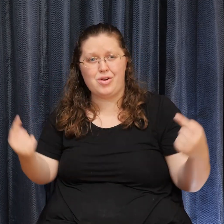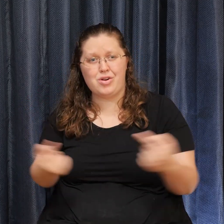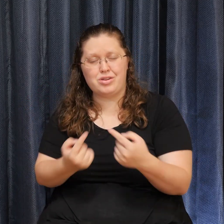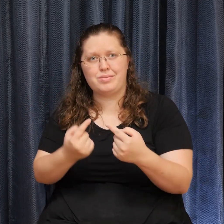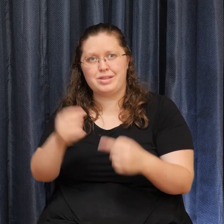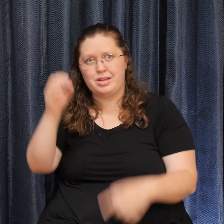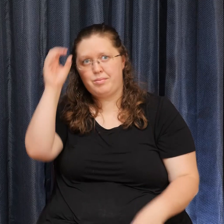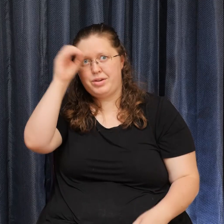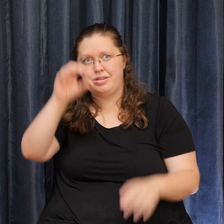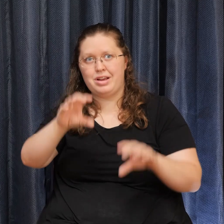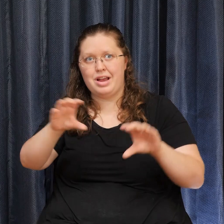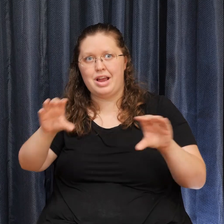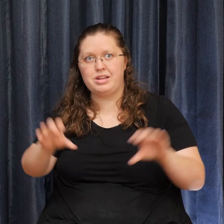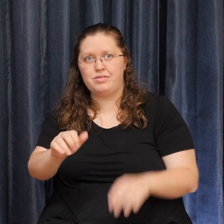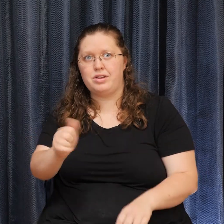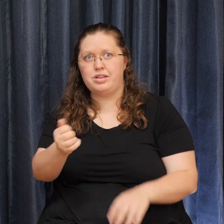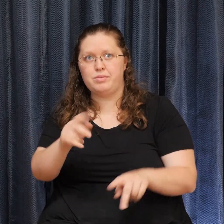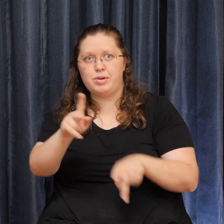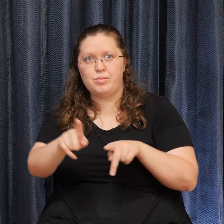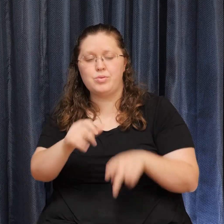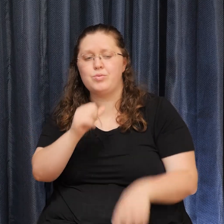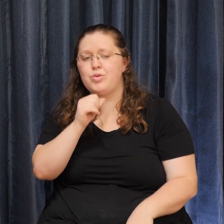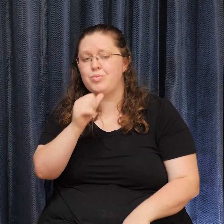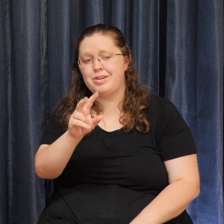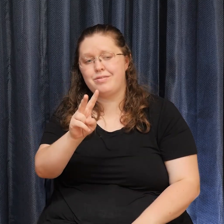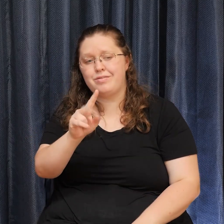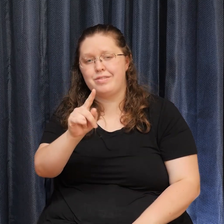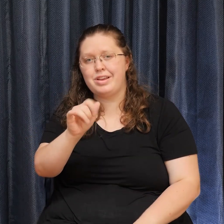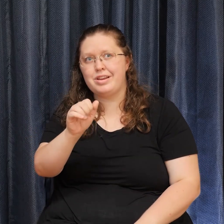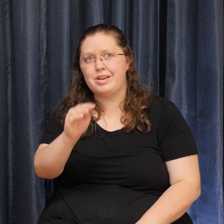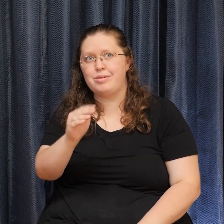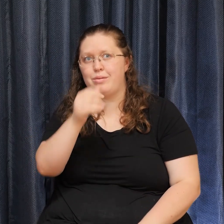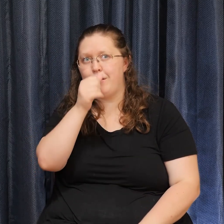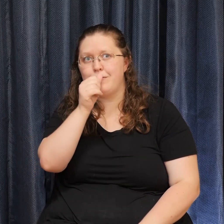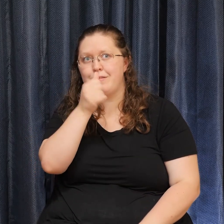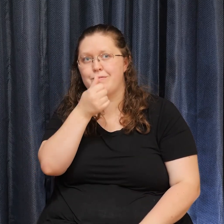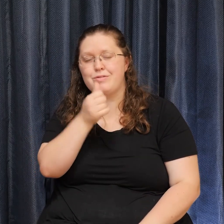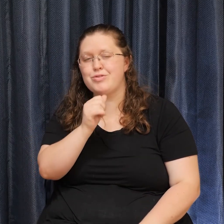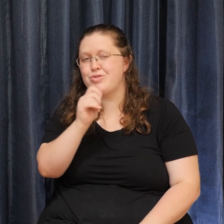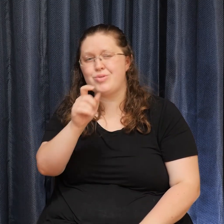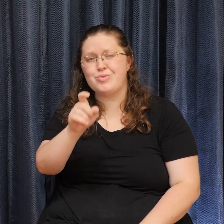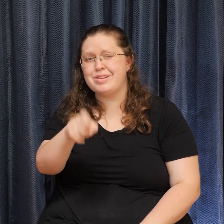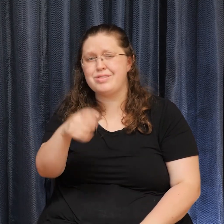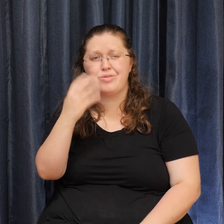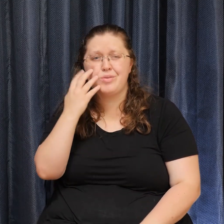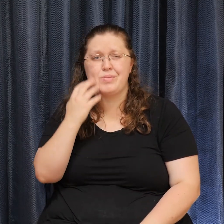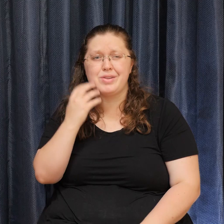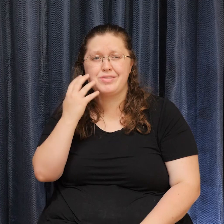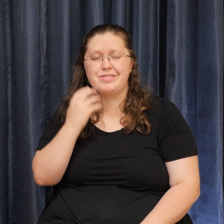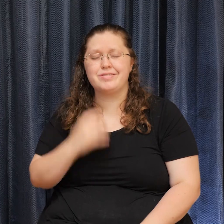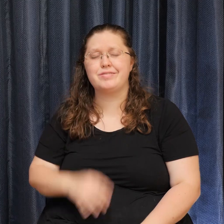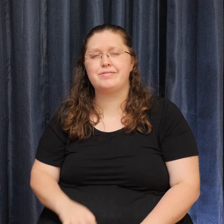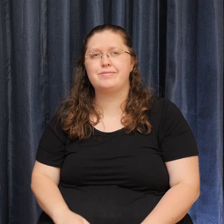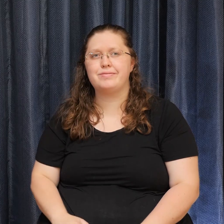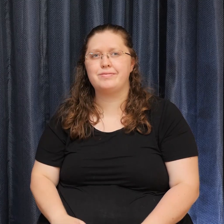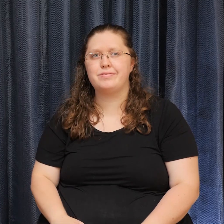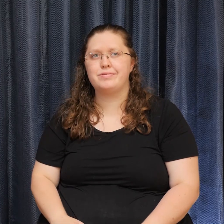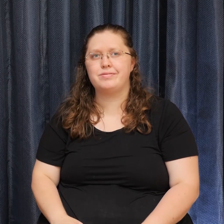a victim Of needless suffering Now these Agreements And I think you'll